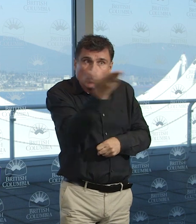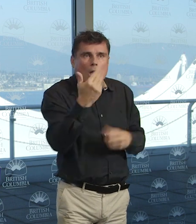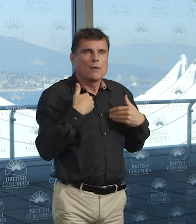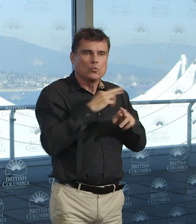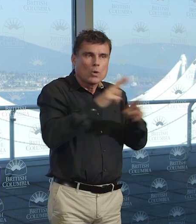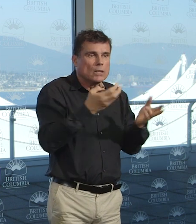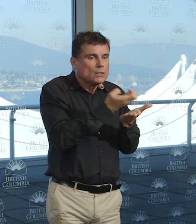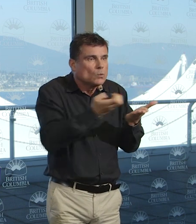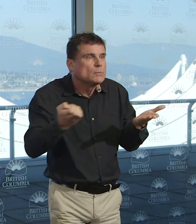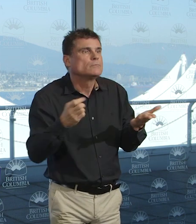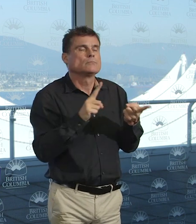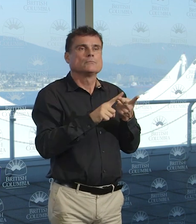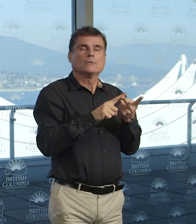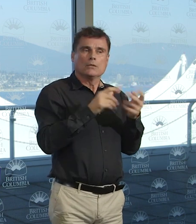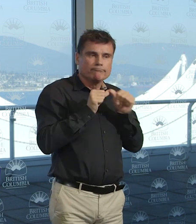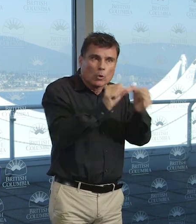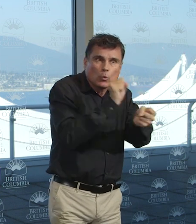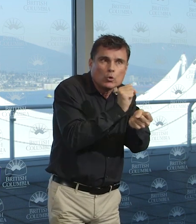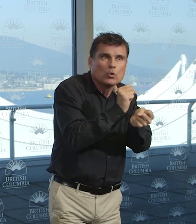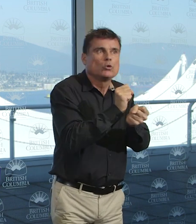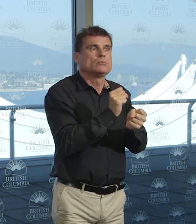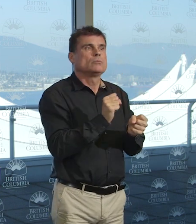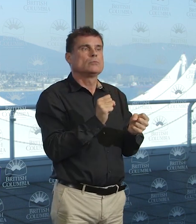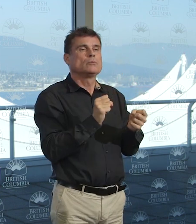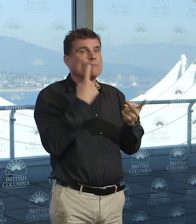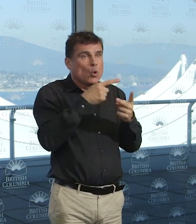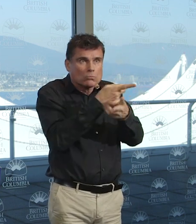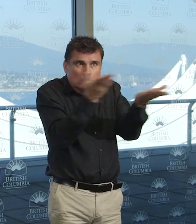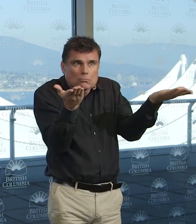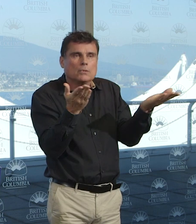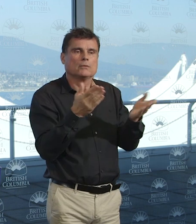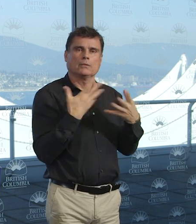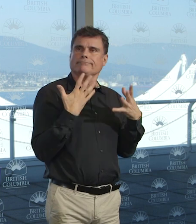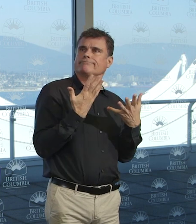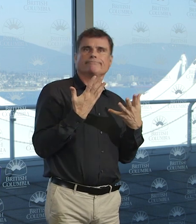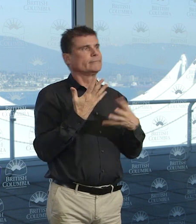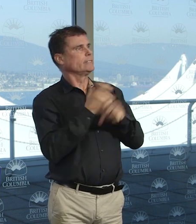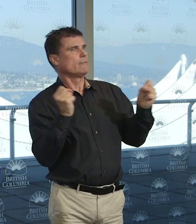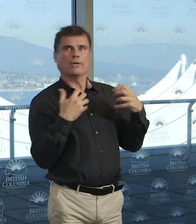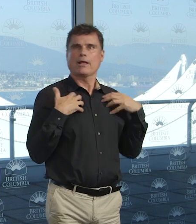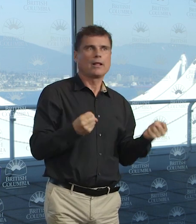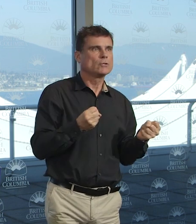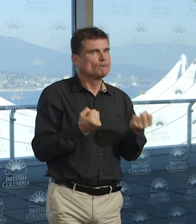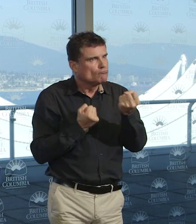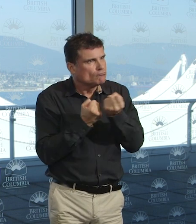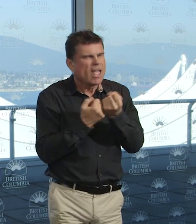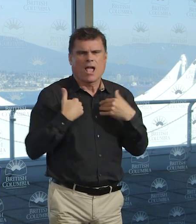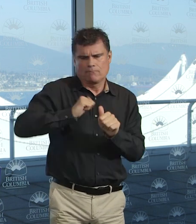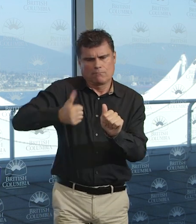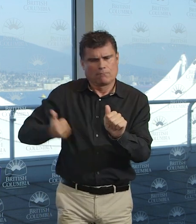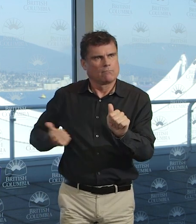safe. We do have supplies in place, and we're identifying more. We will, of course, respect your collective agreements and do what